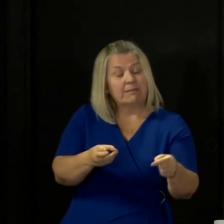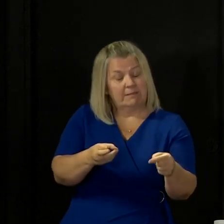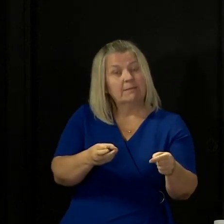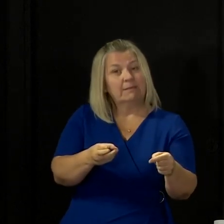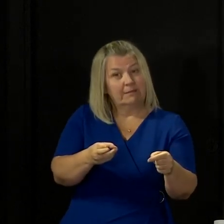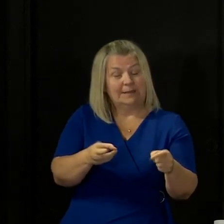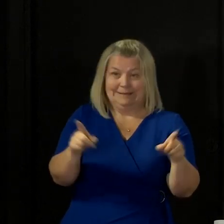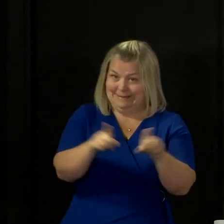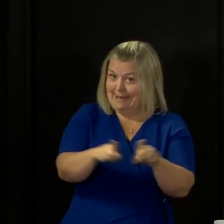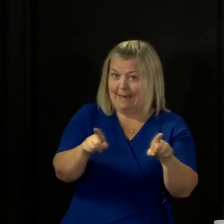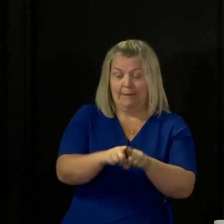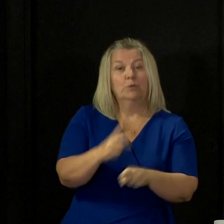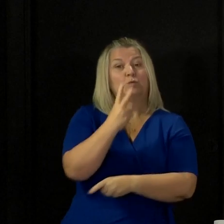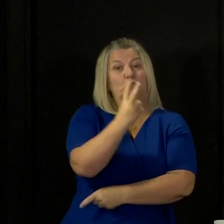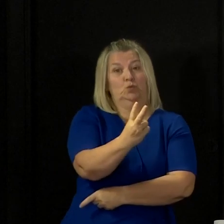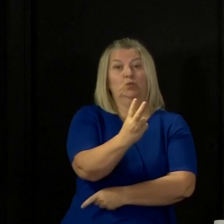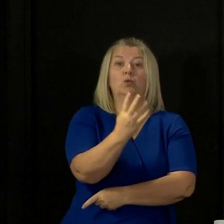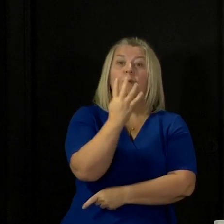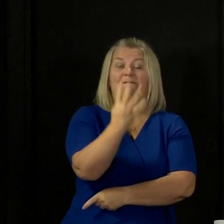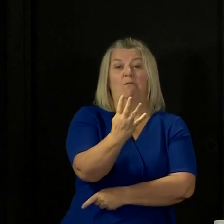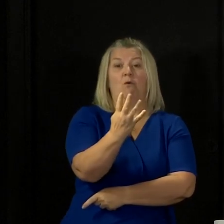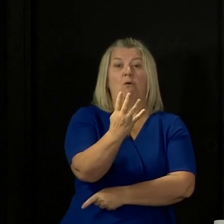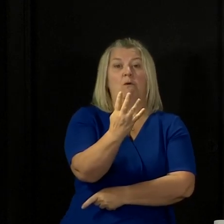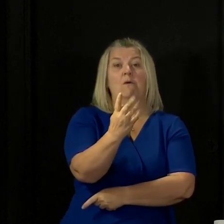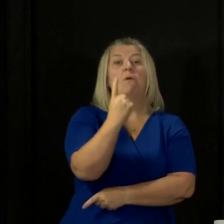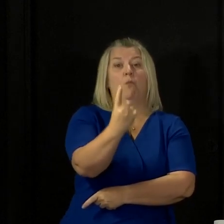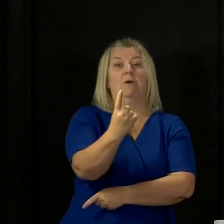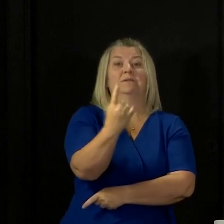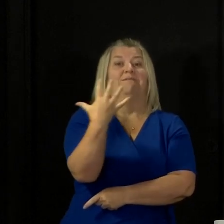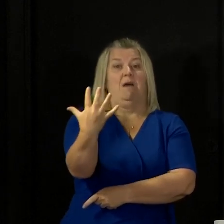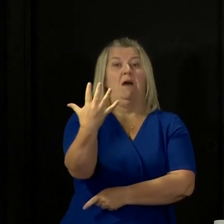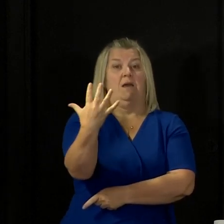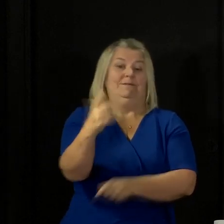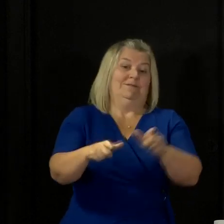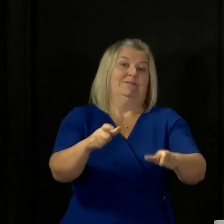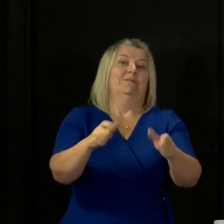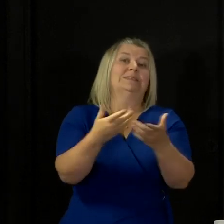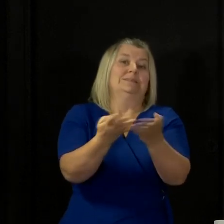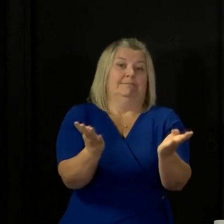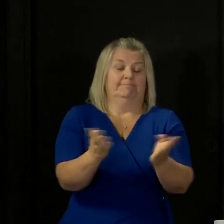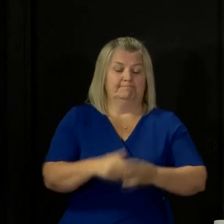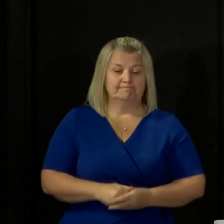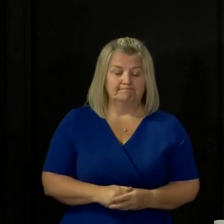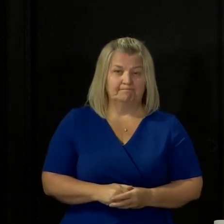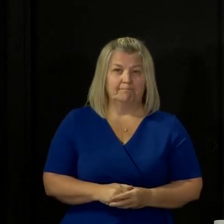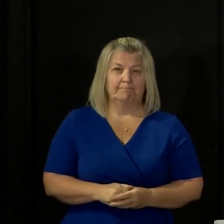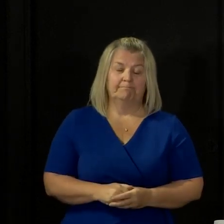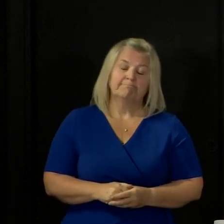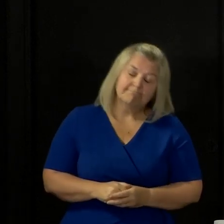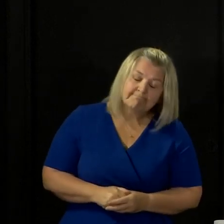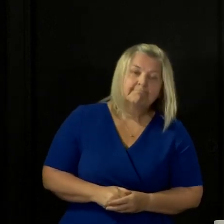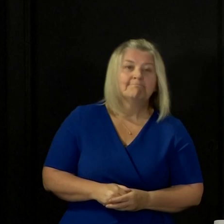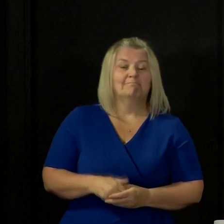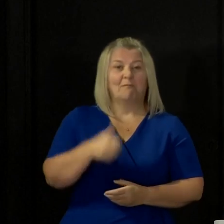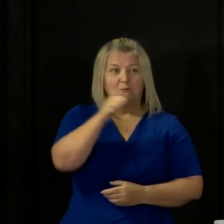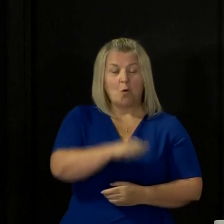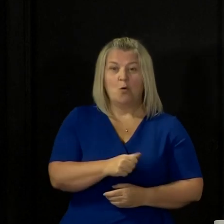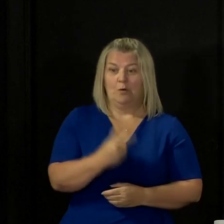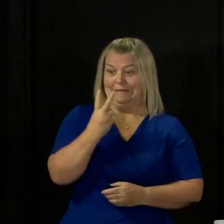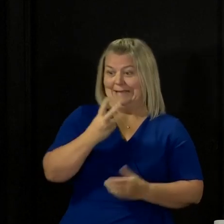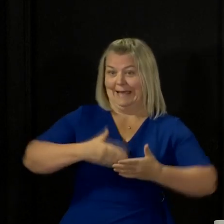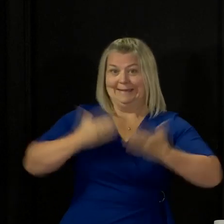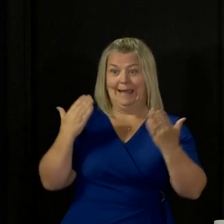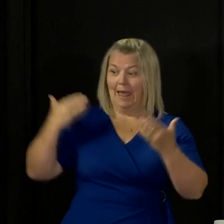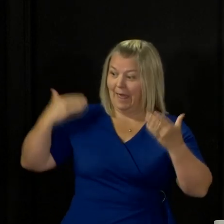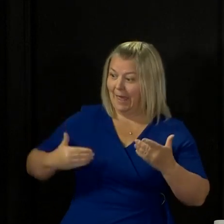therefore, remains at 2,415. Now, this is, of course, the second day in a row